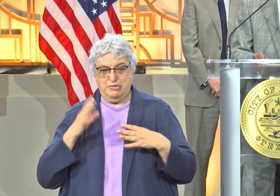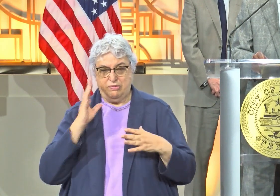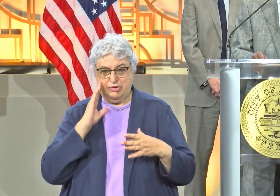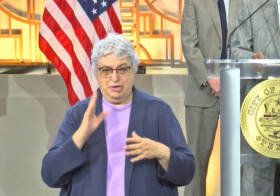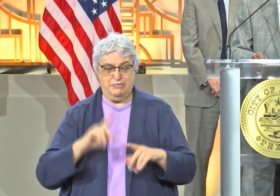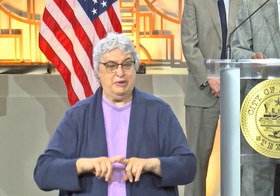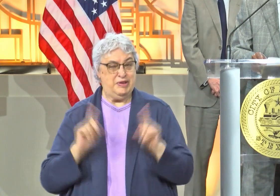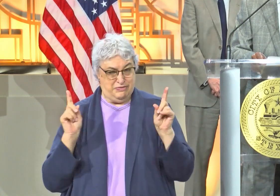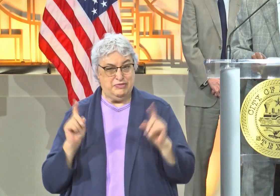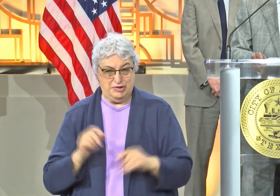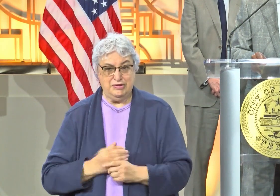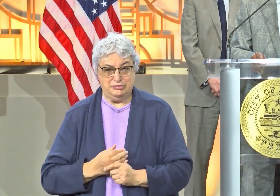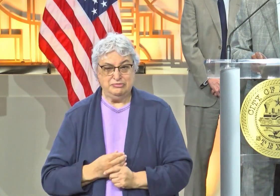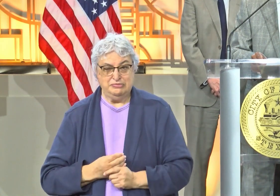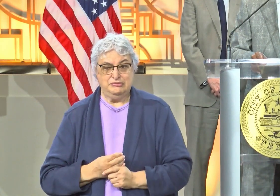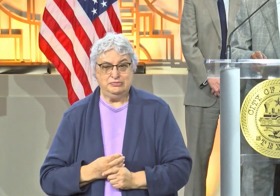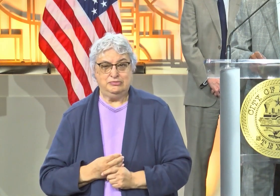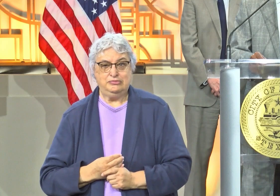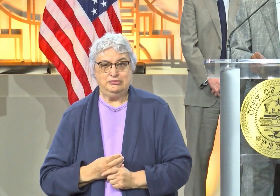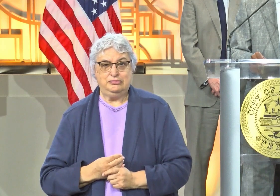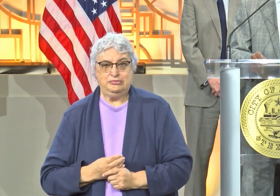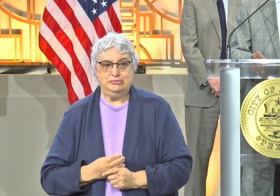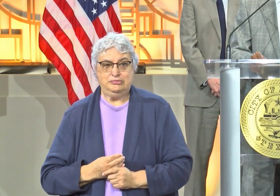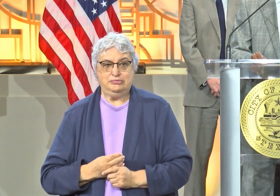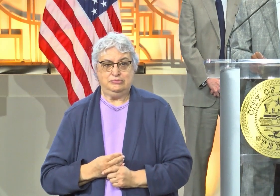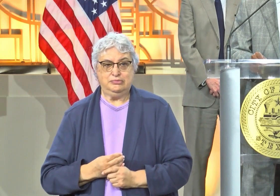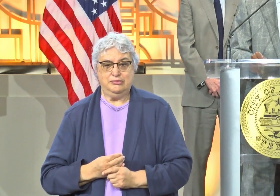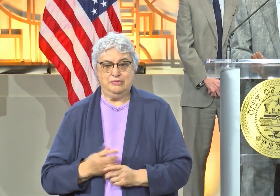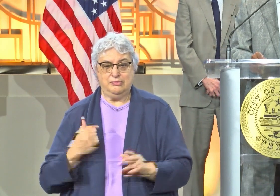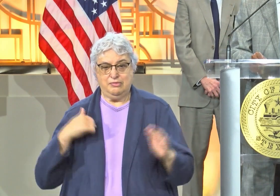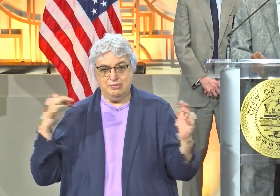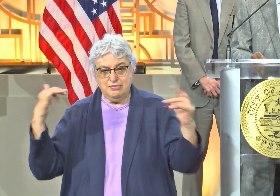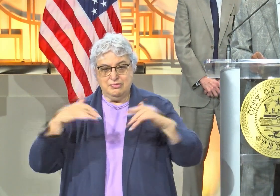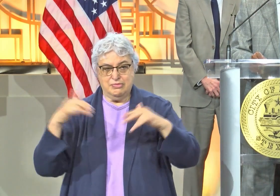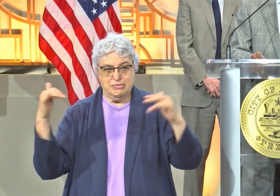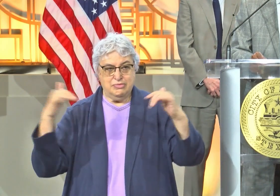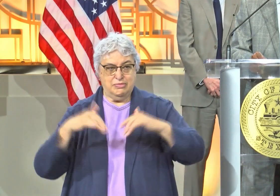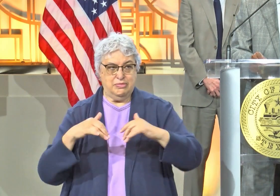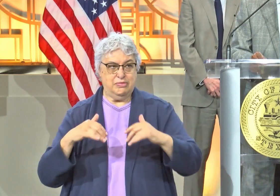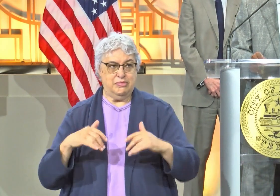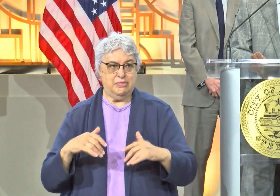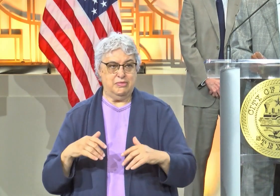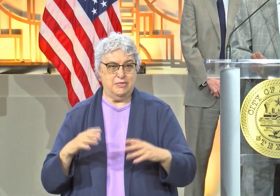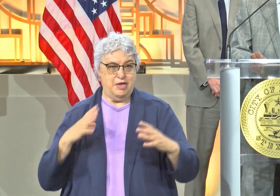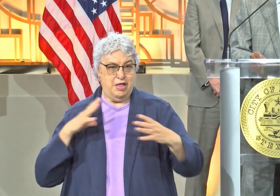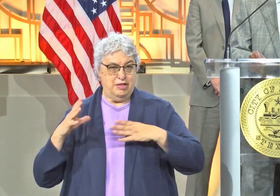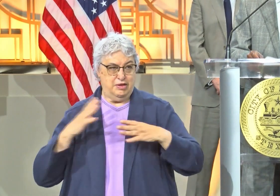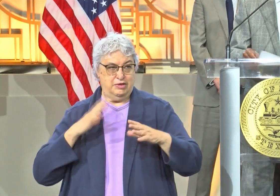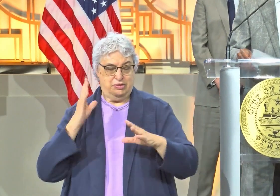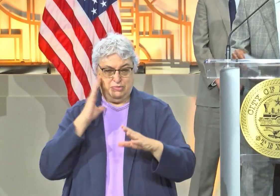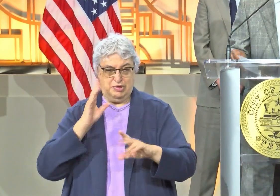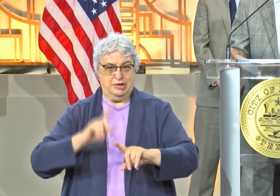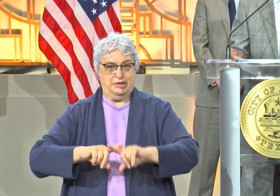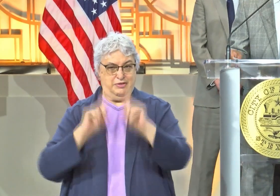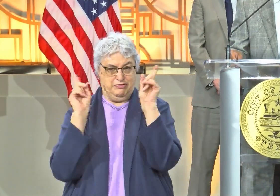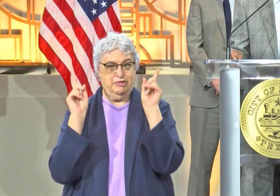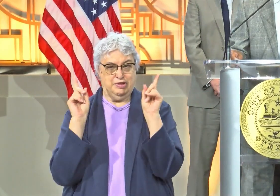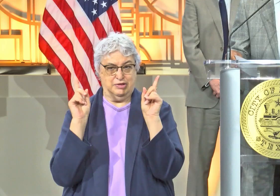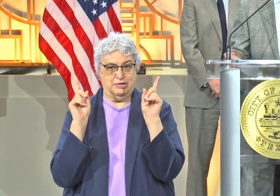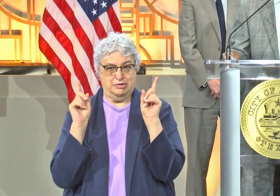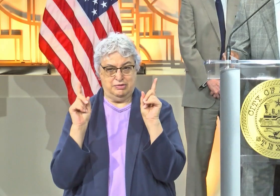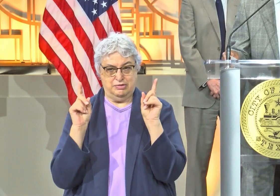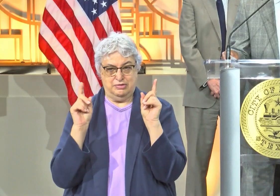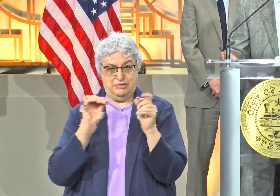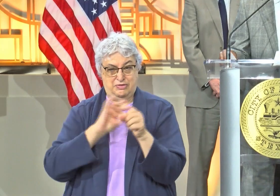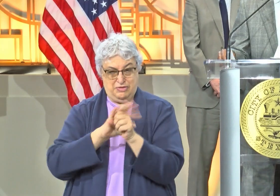be different, and how we gather for these holidays will be different because of the